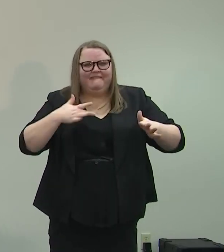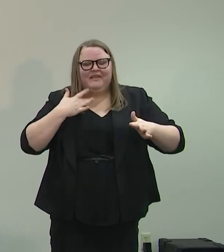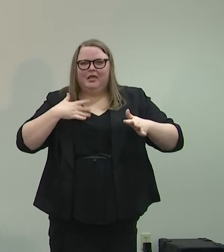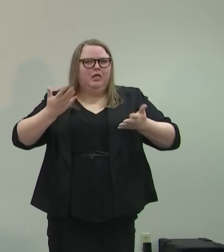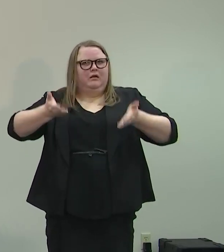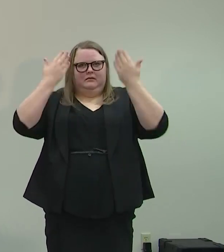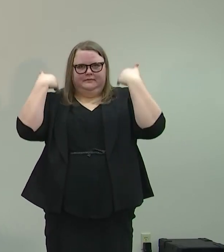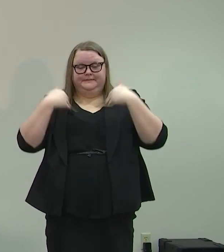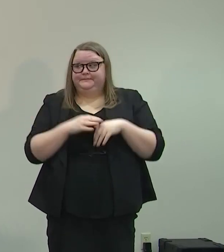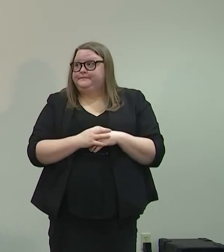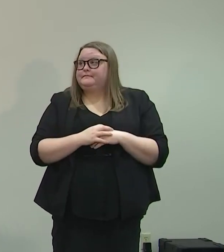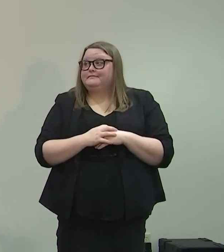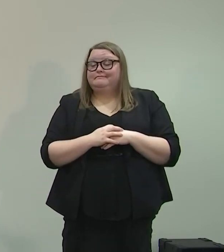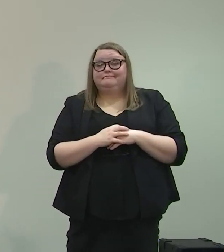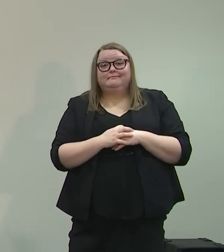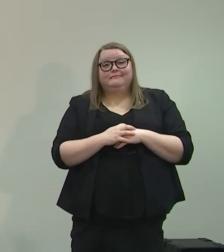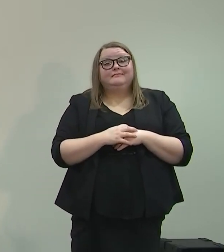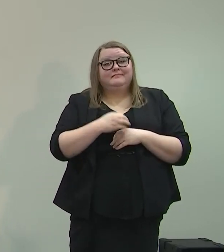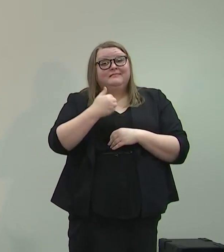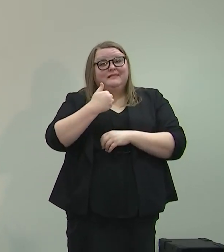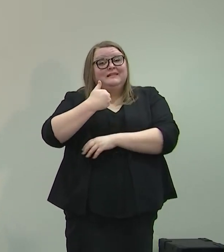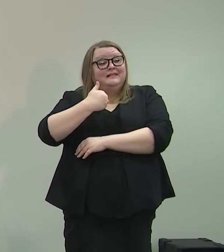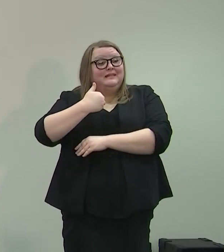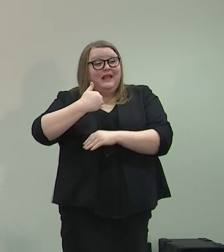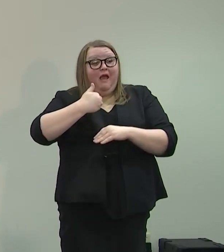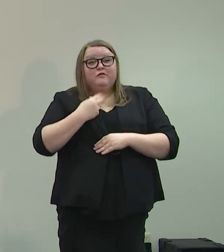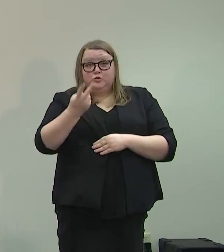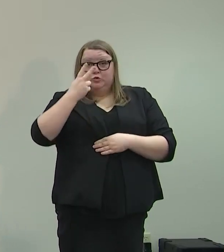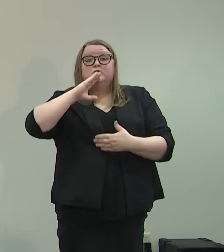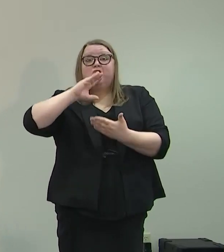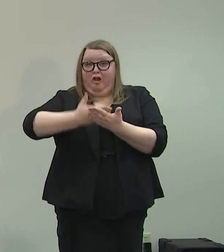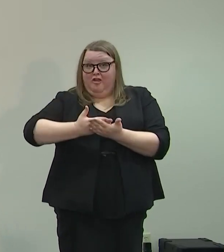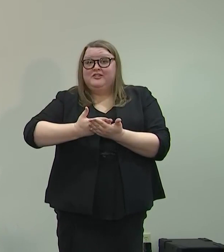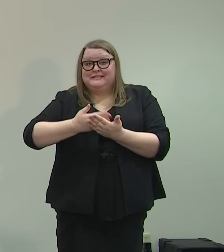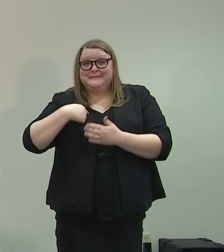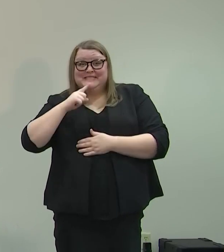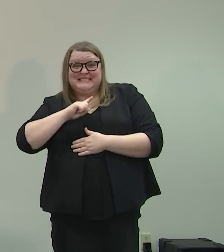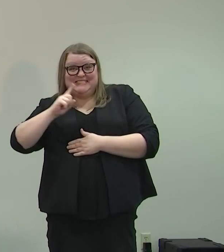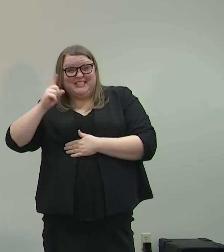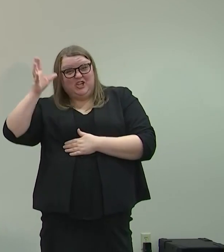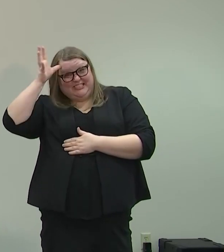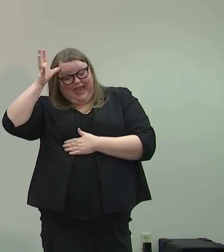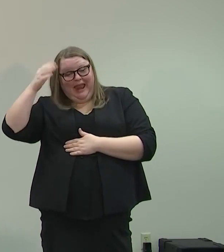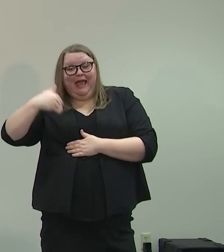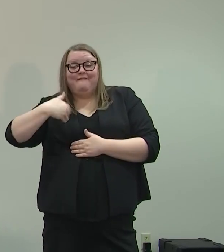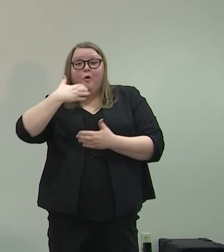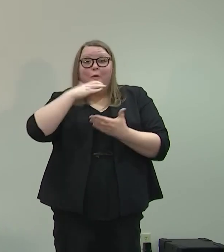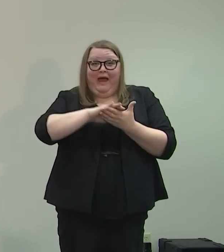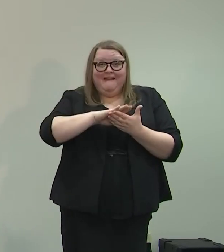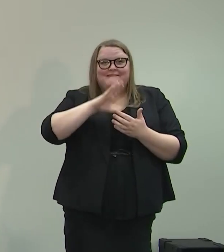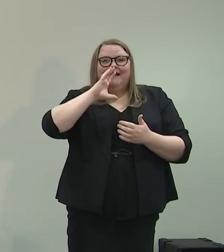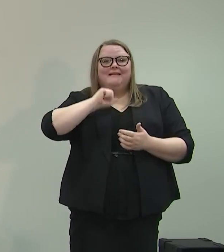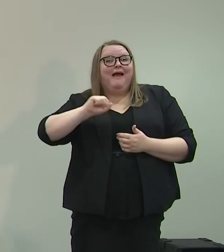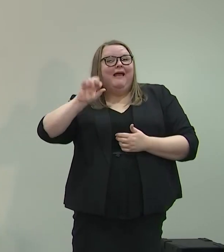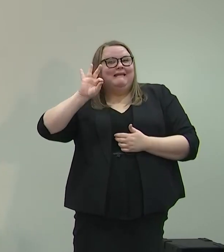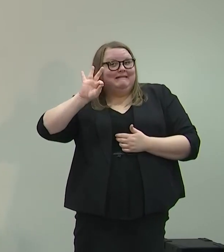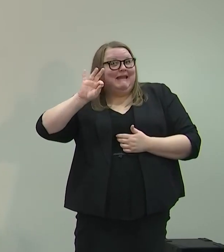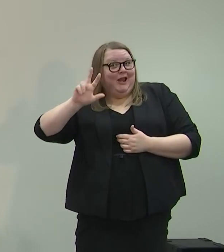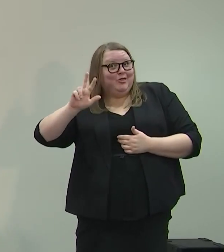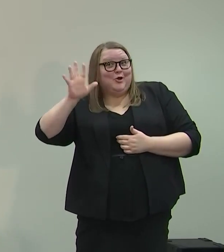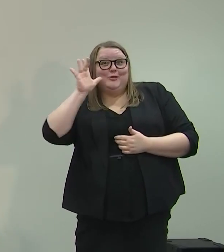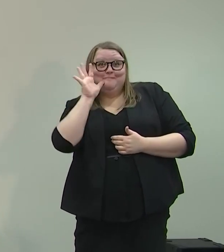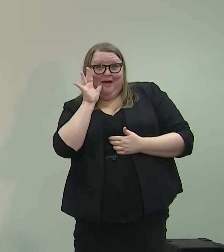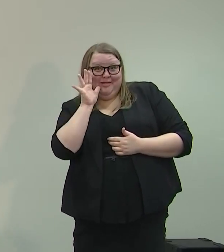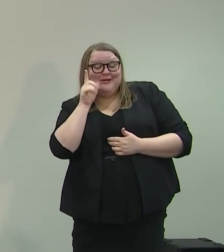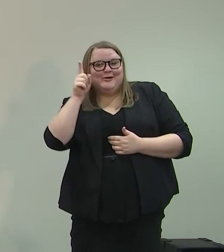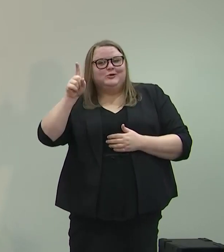I've got two daughters that I raised as a single dad. I've got a wife and a 93-year-old mother that's left the house one time in